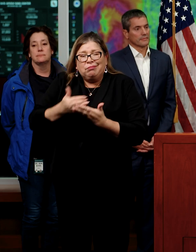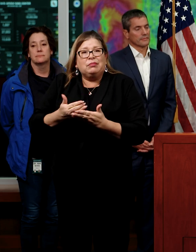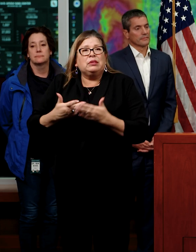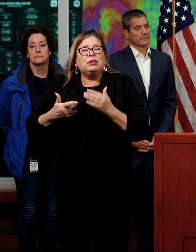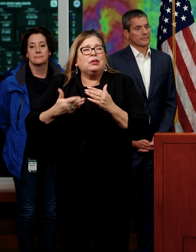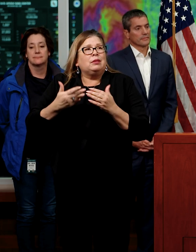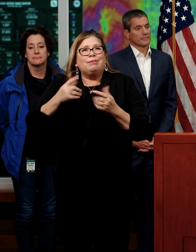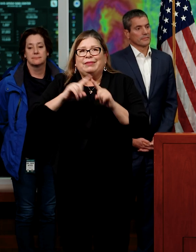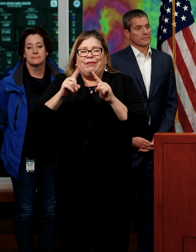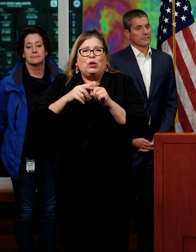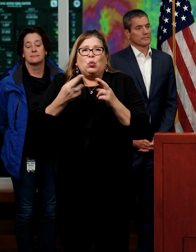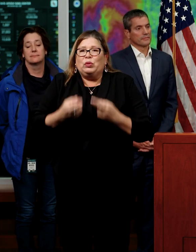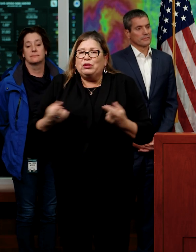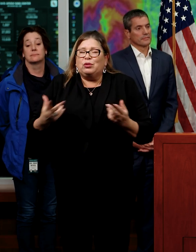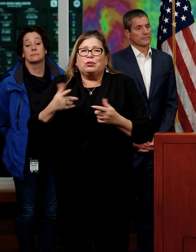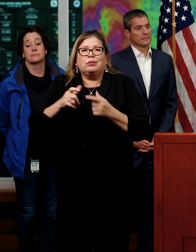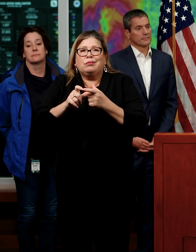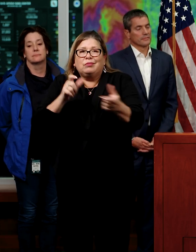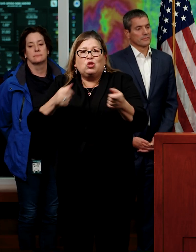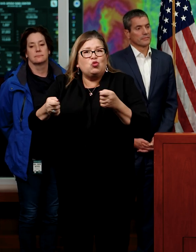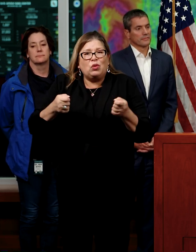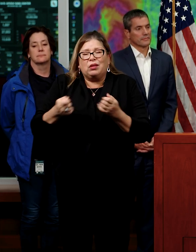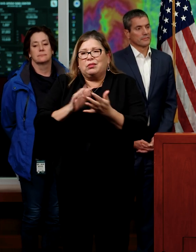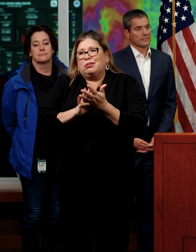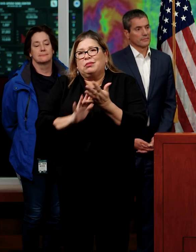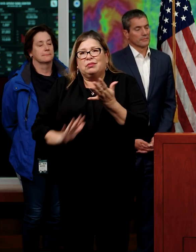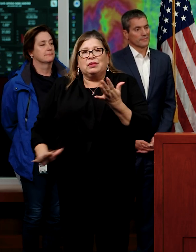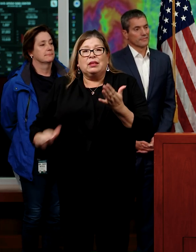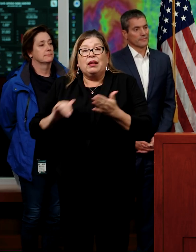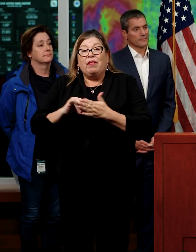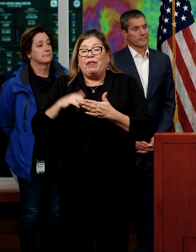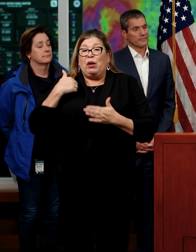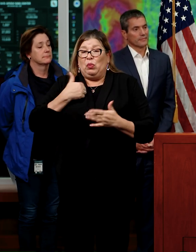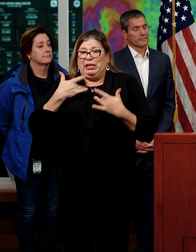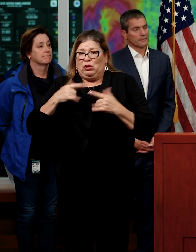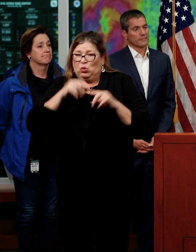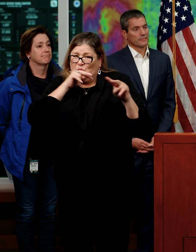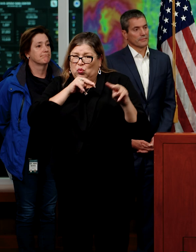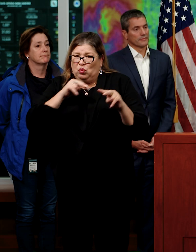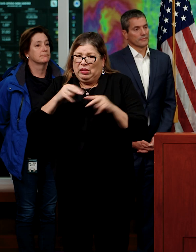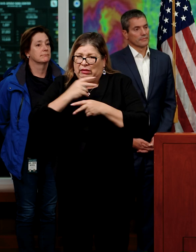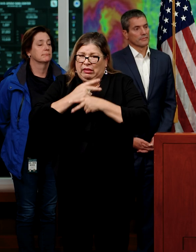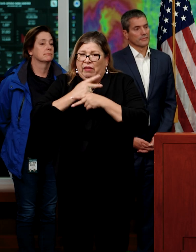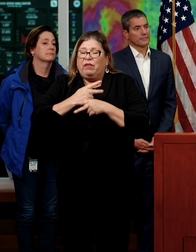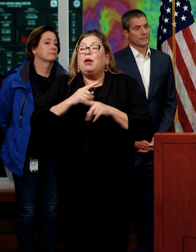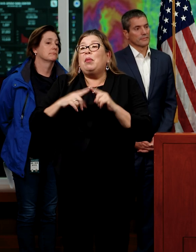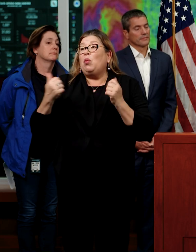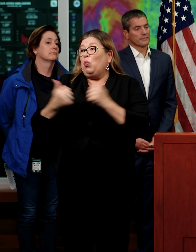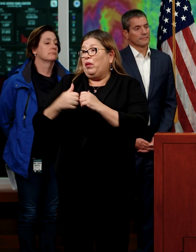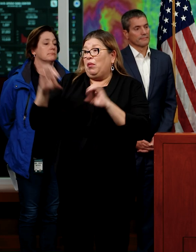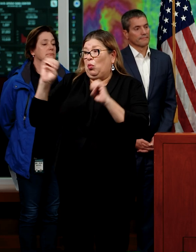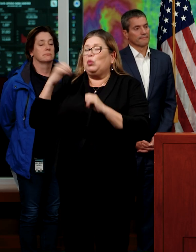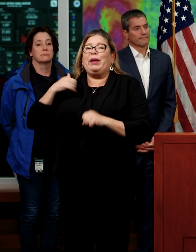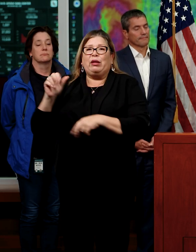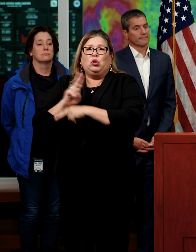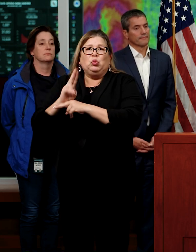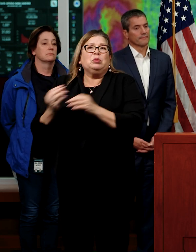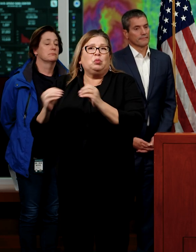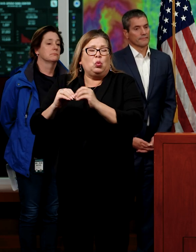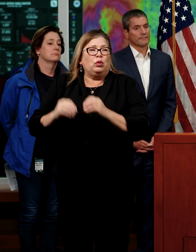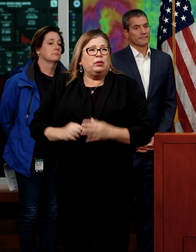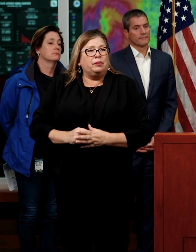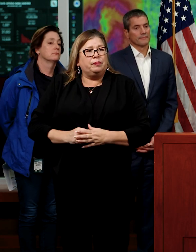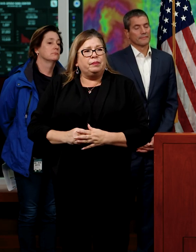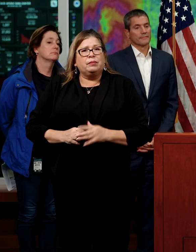fuel trucks, those kind of things that typically are regulated much more heavily without a state of emergency. And we heard